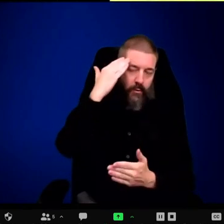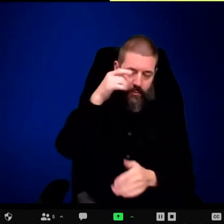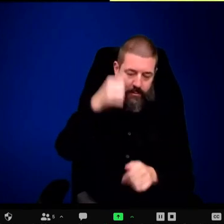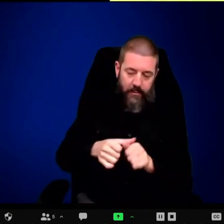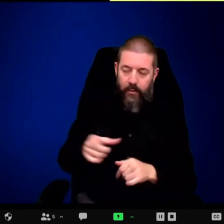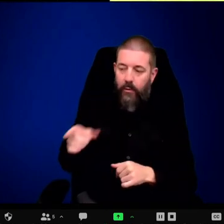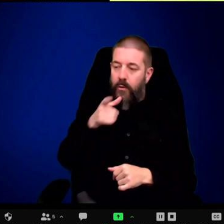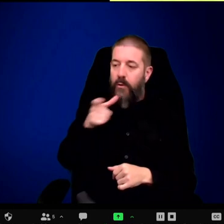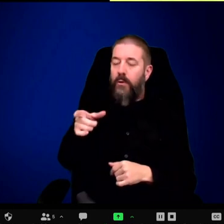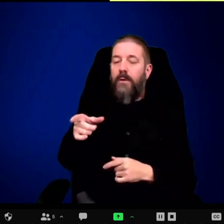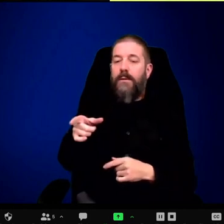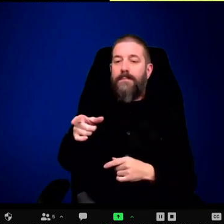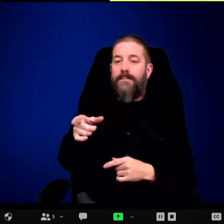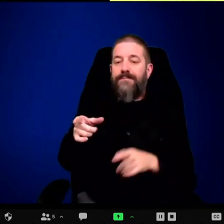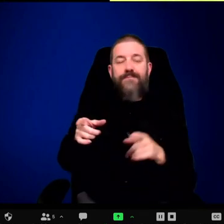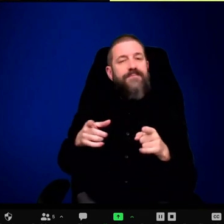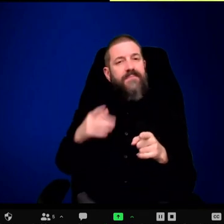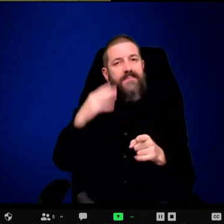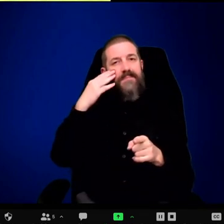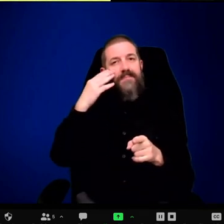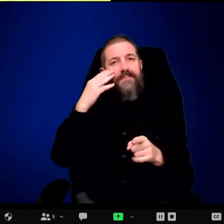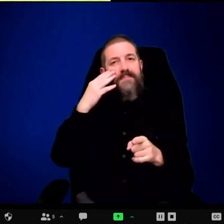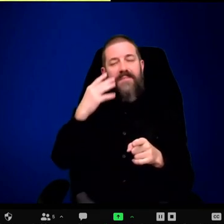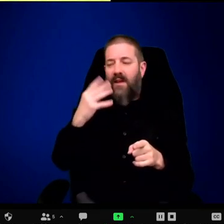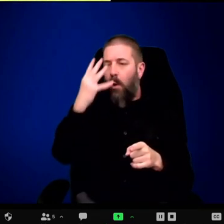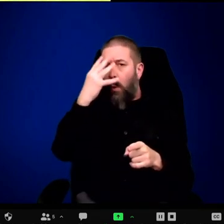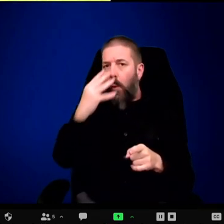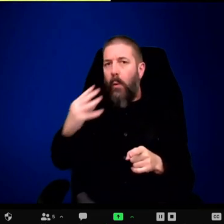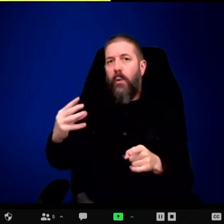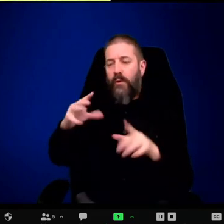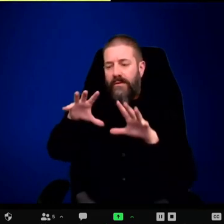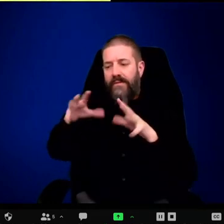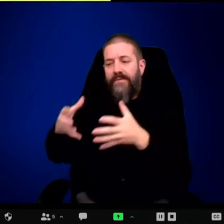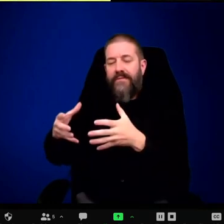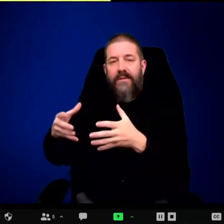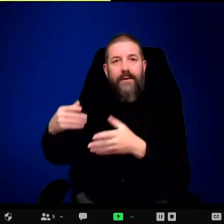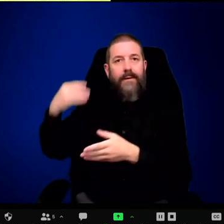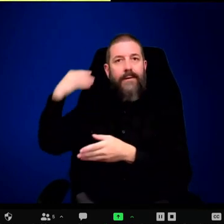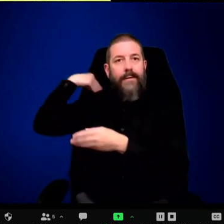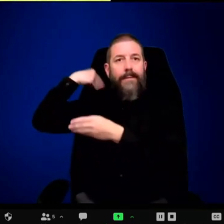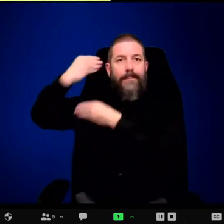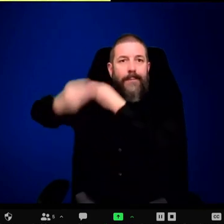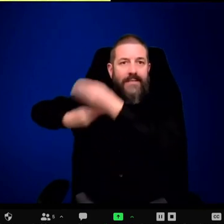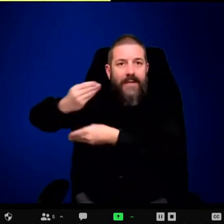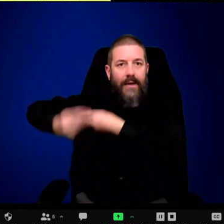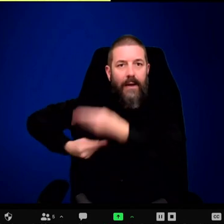the wolf pooping on your cover. Yeah. I'm not going to stoop that low.